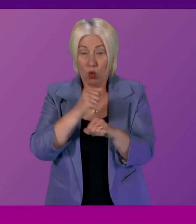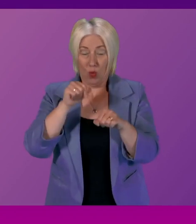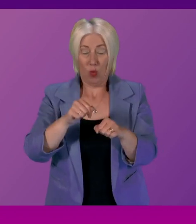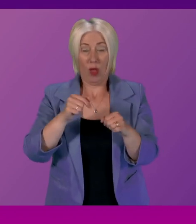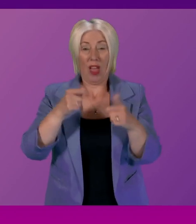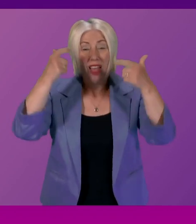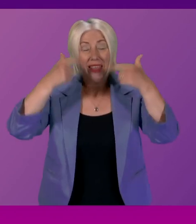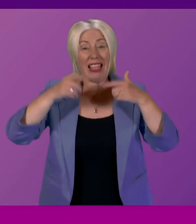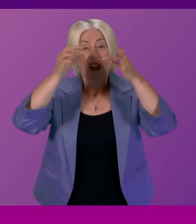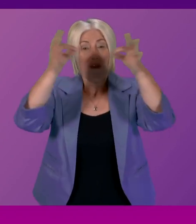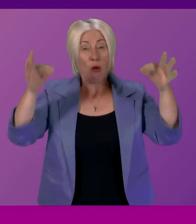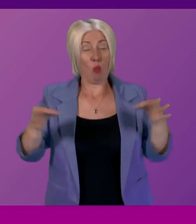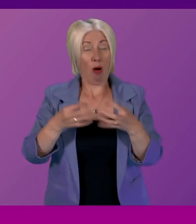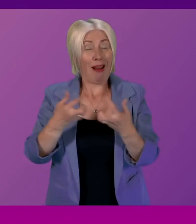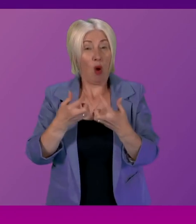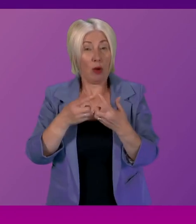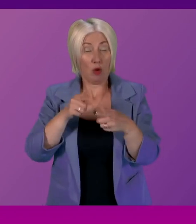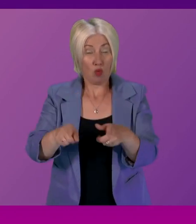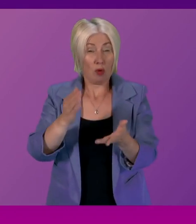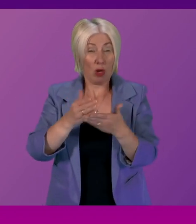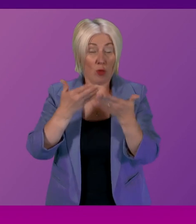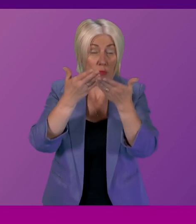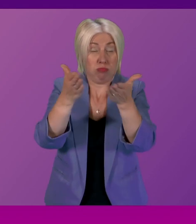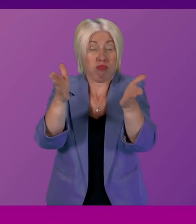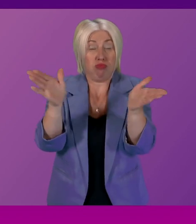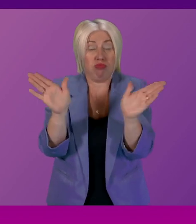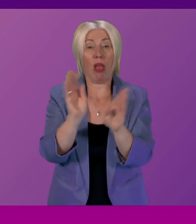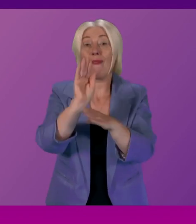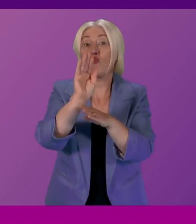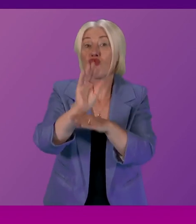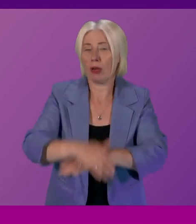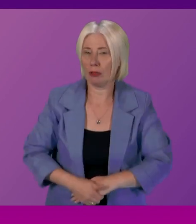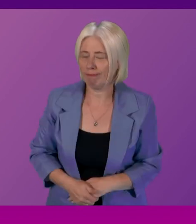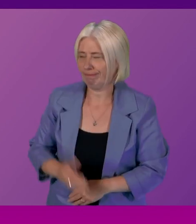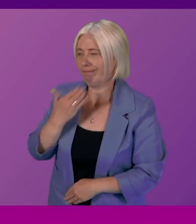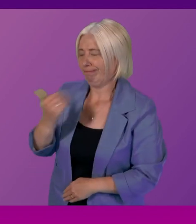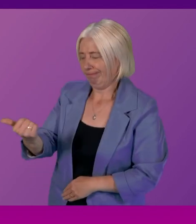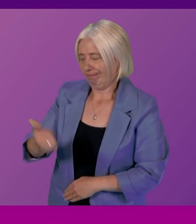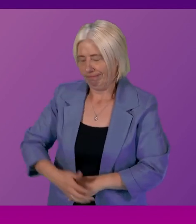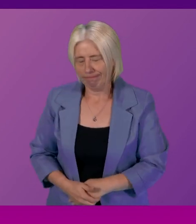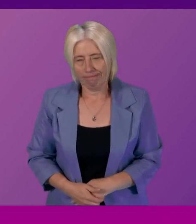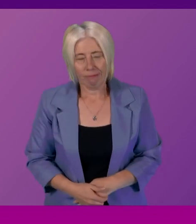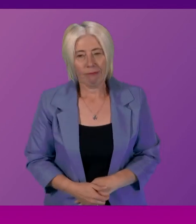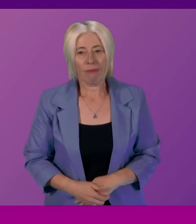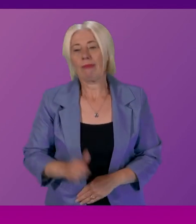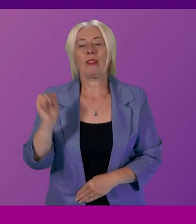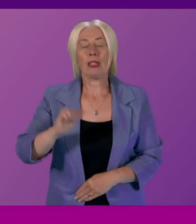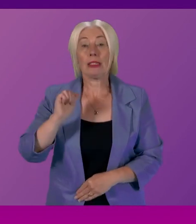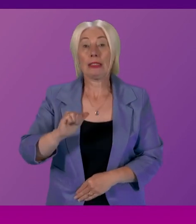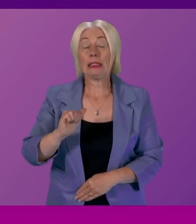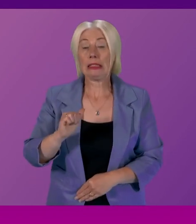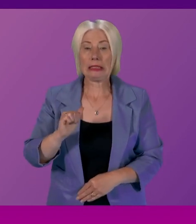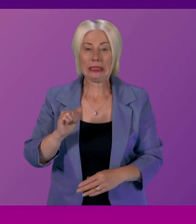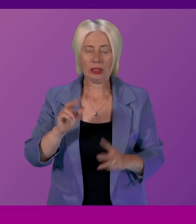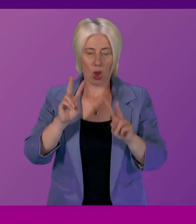to increase its scope in the future thank you first minister so yes I suppose looking